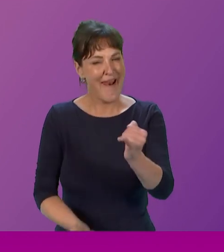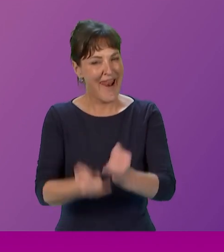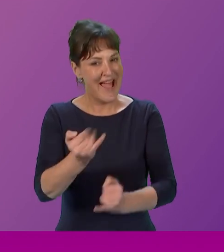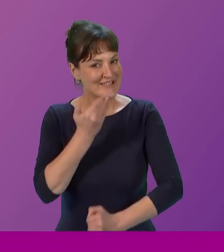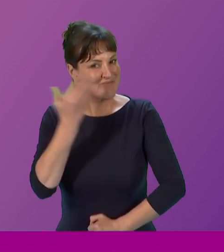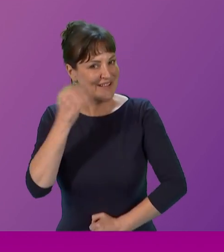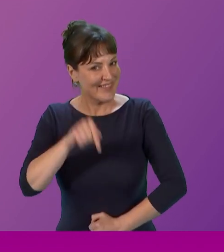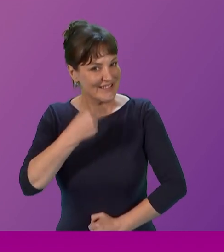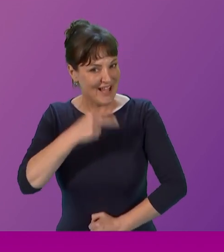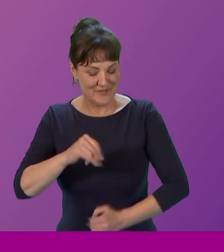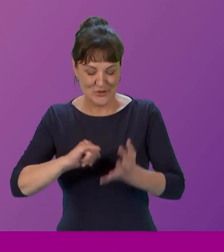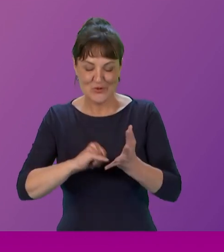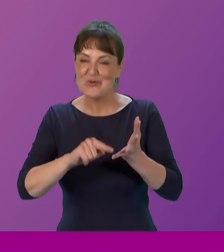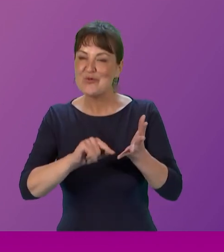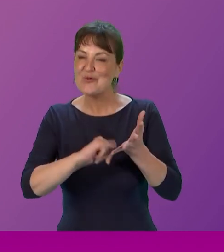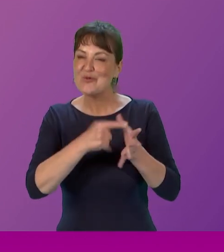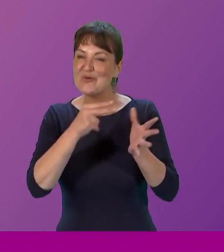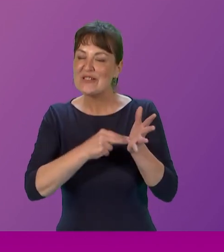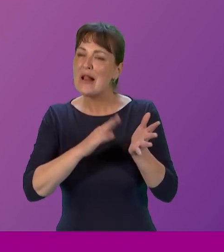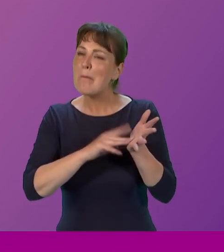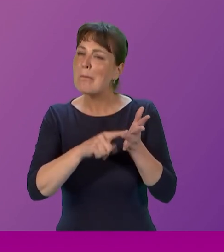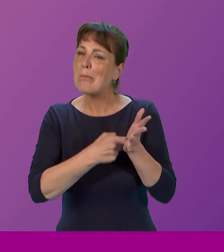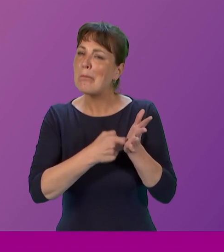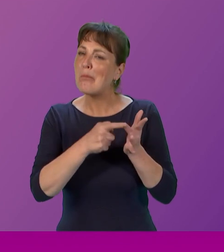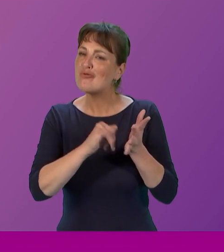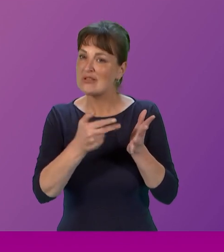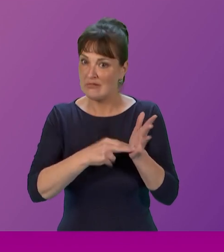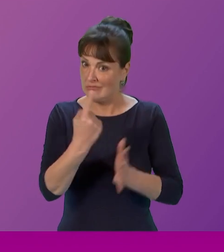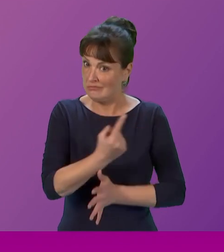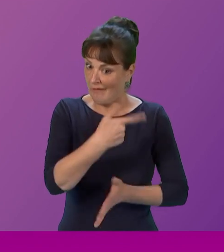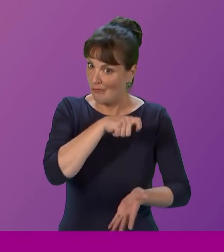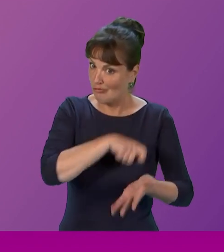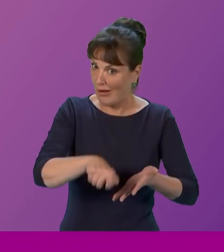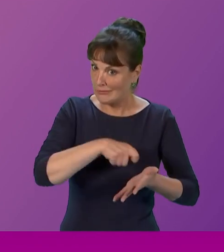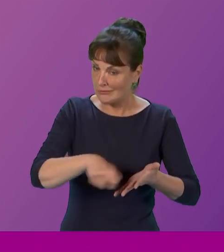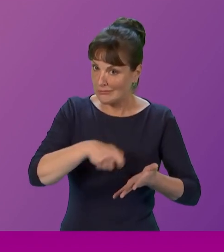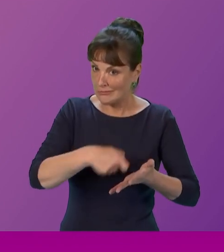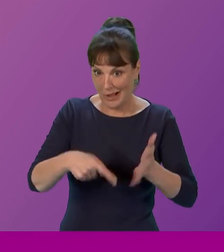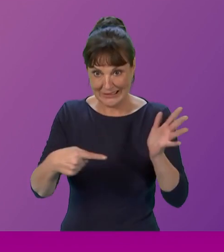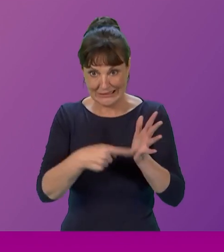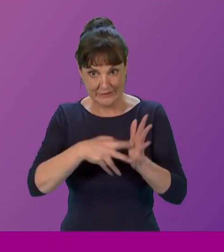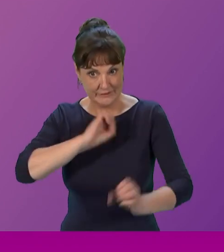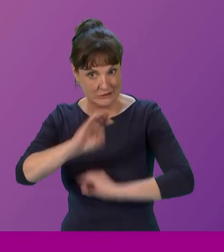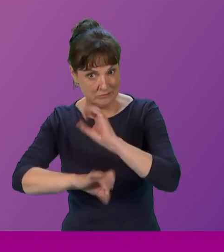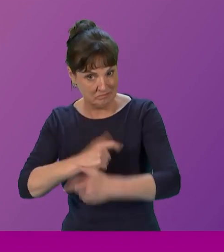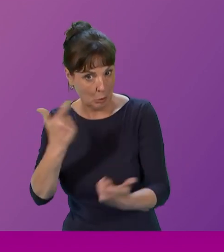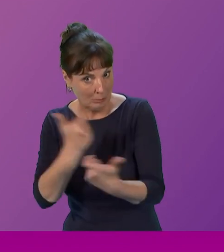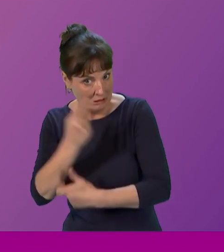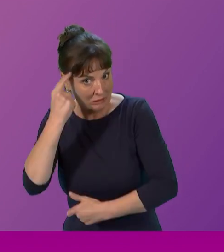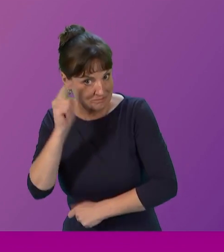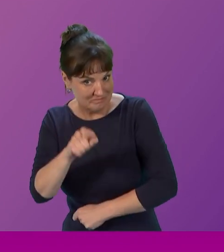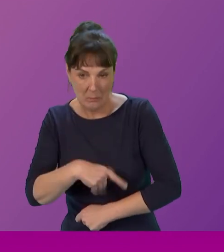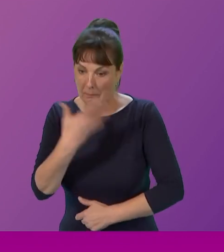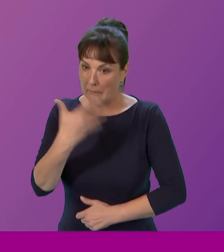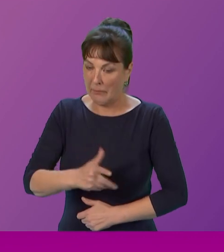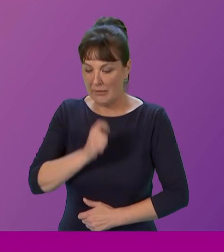Susan is a writer, broadcaster, and a comedian. She has been an emcee at the Stand Comedy Club in